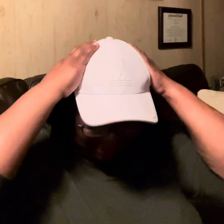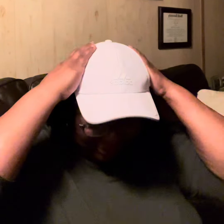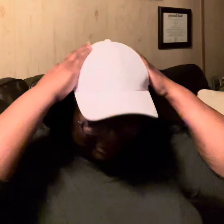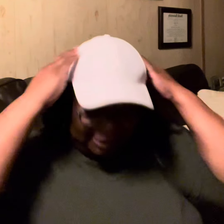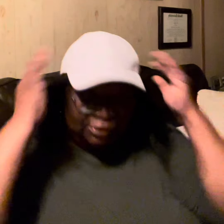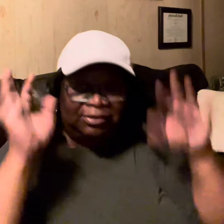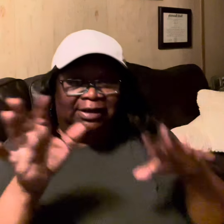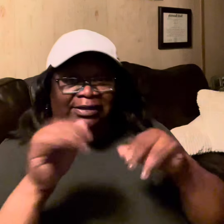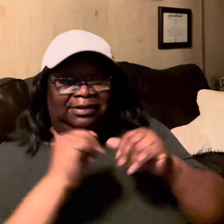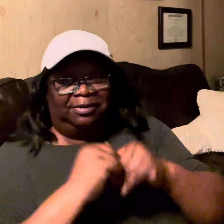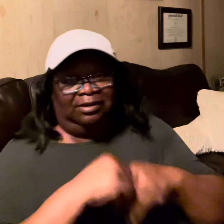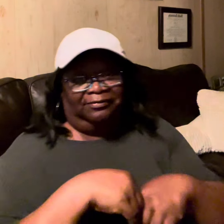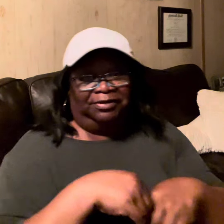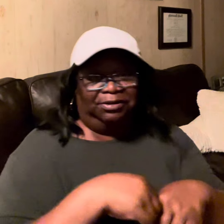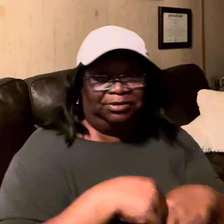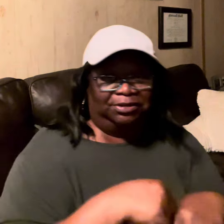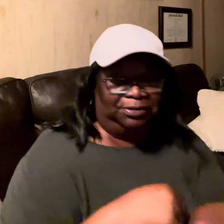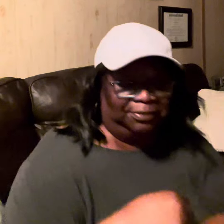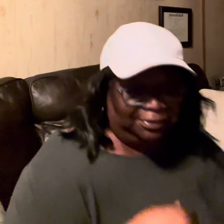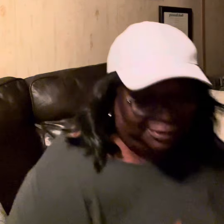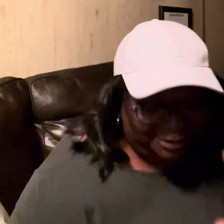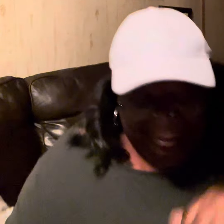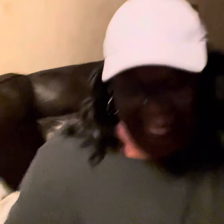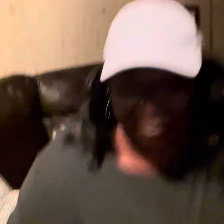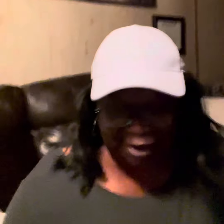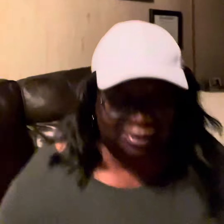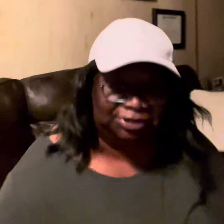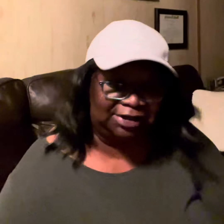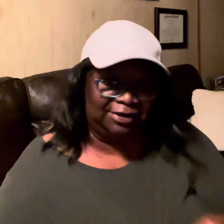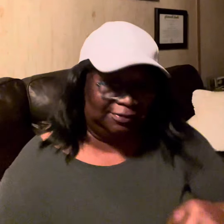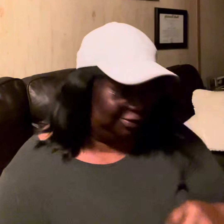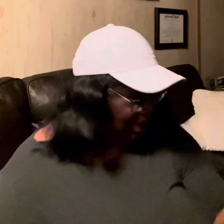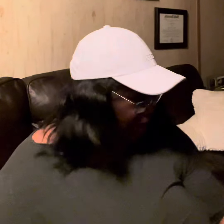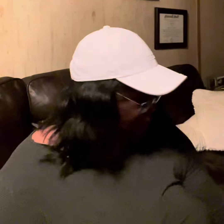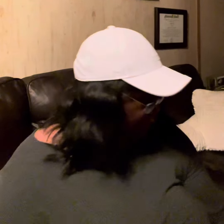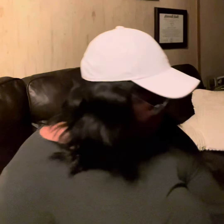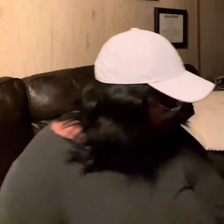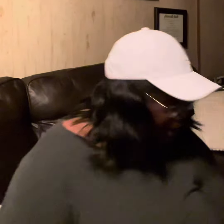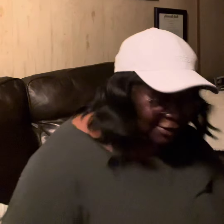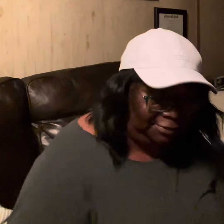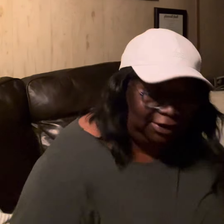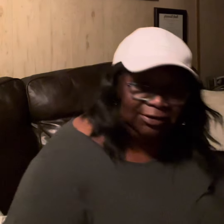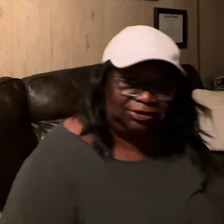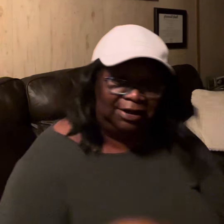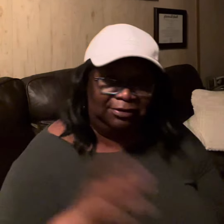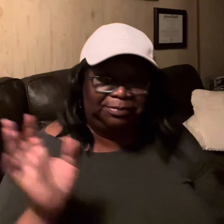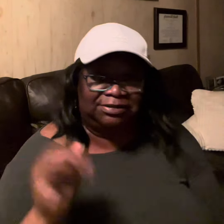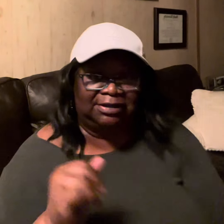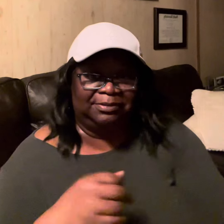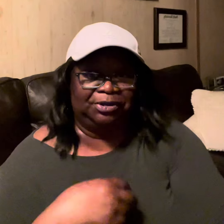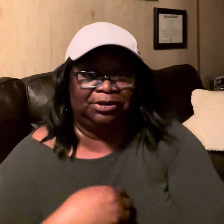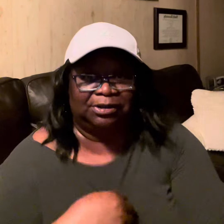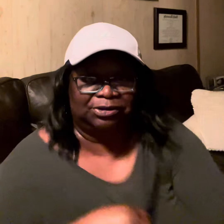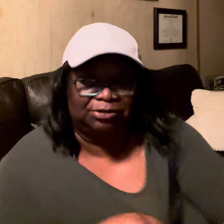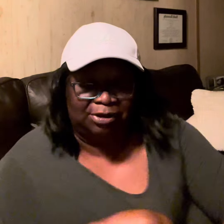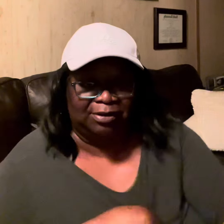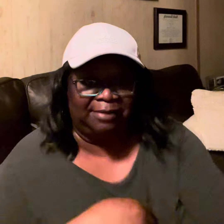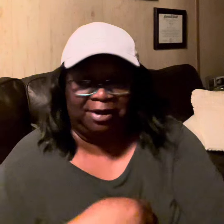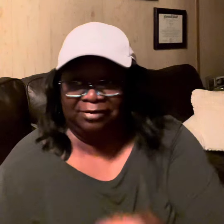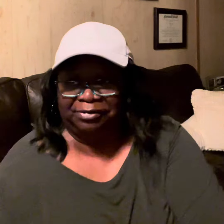trying to keep me off of YouTube I'm gonna make her channel be happy I'll make her channel be something good because you know I'm every